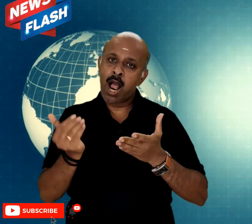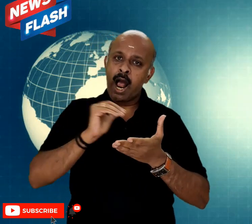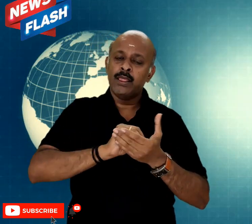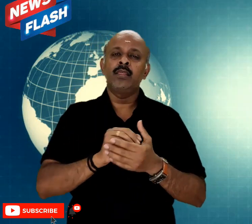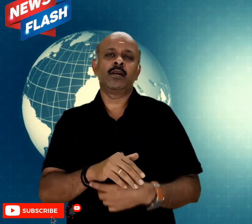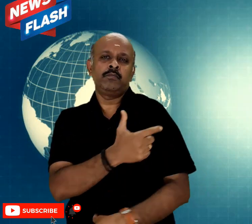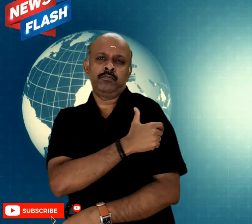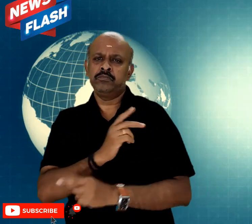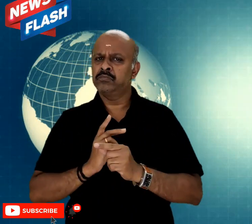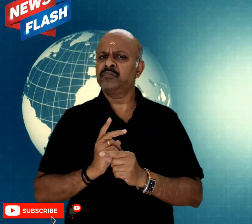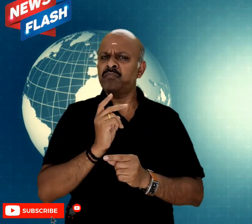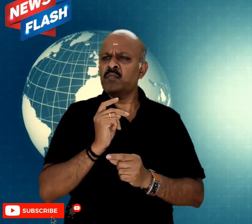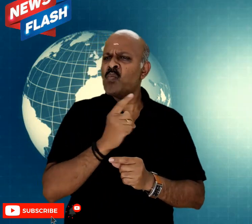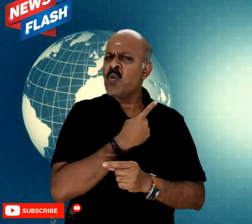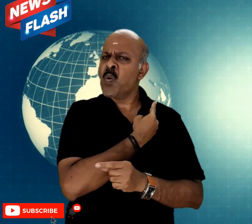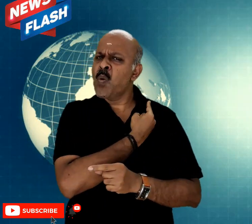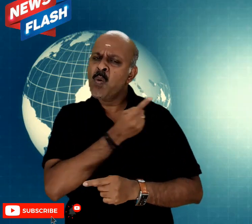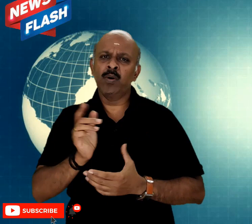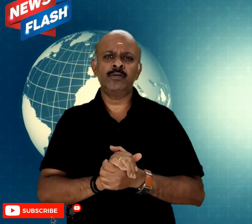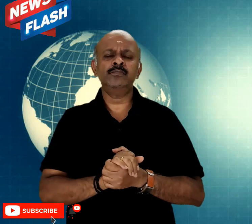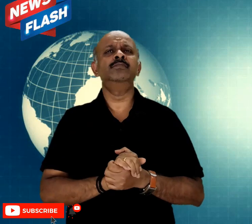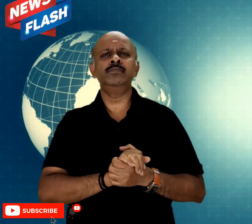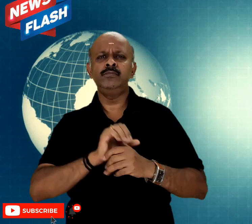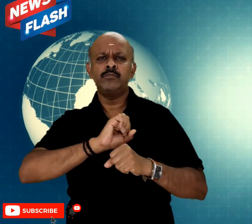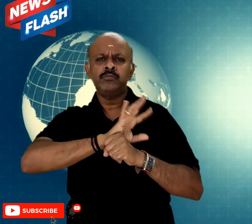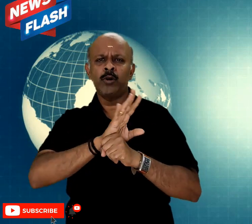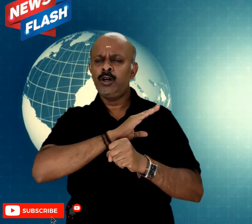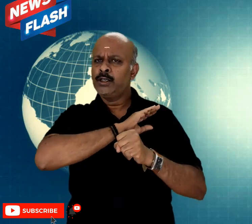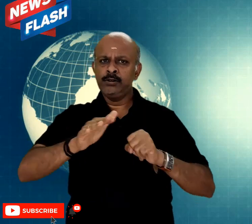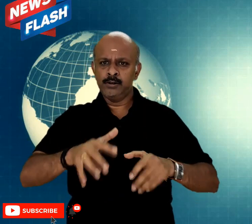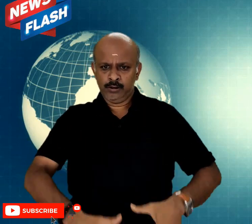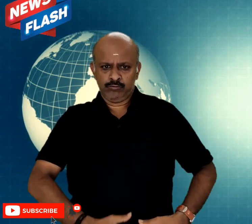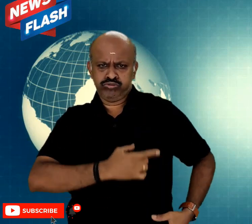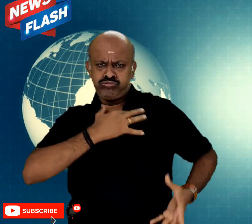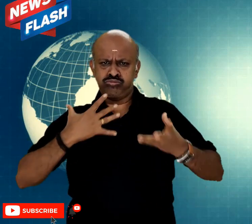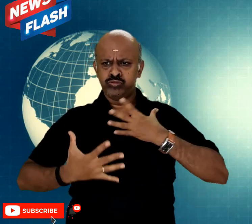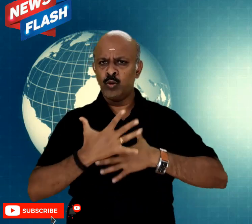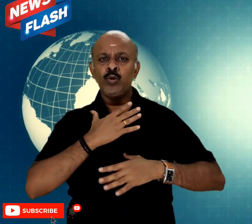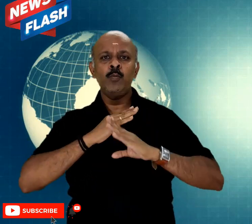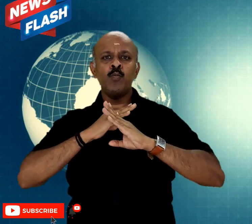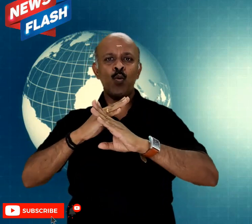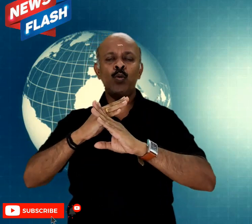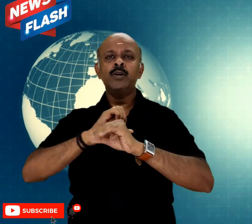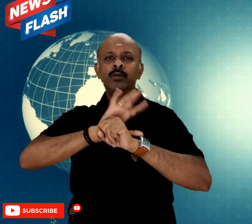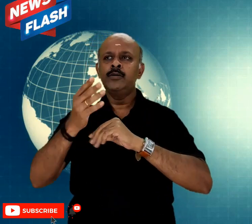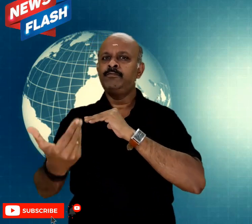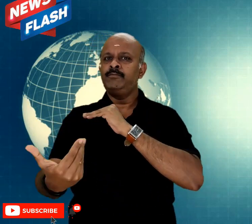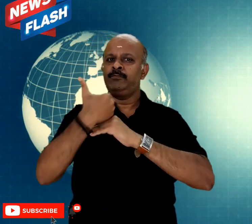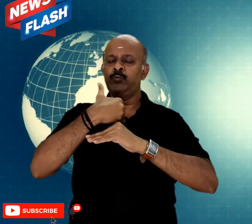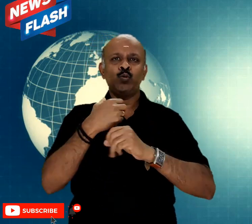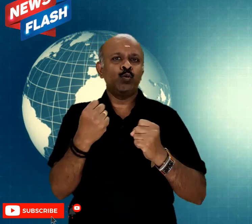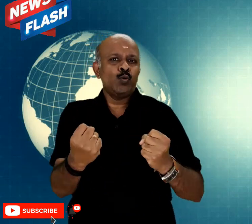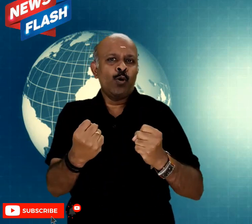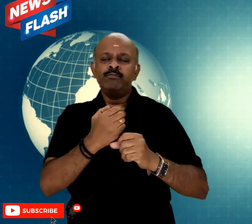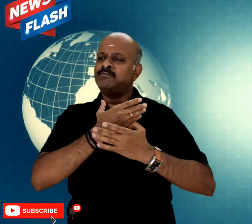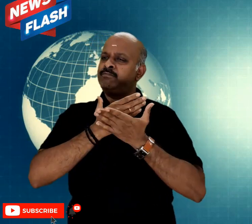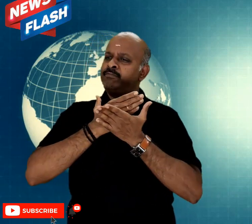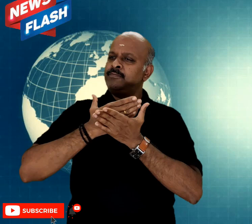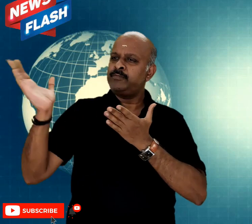These spike cells are pivotal in spreading the coronavirus inside our bodies. So what vaccine does